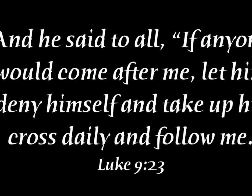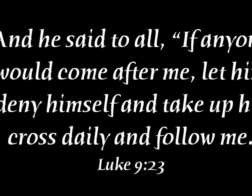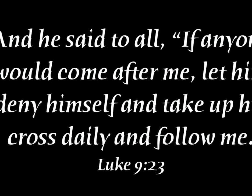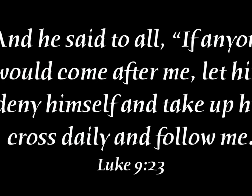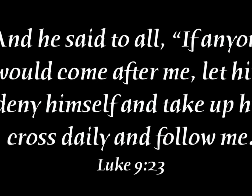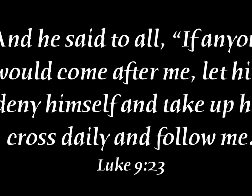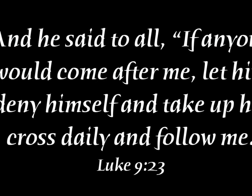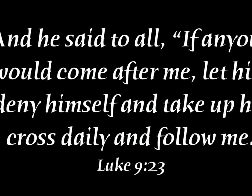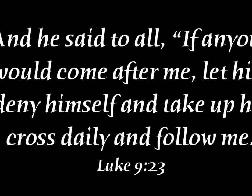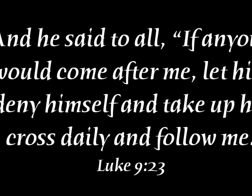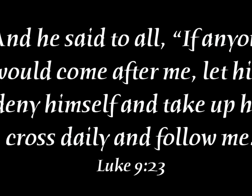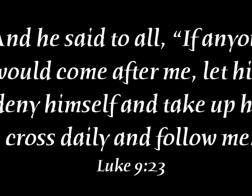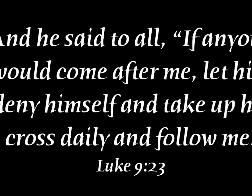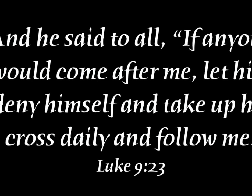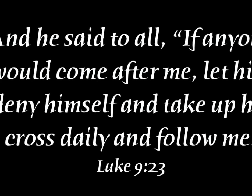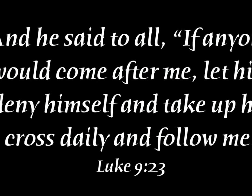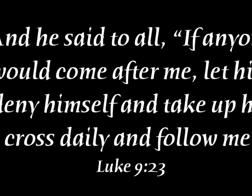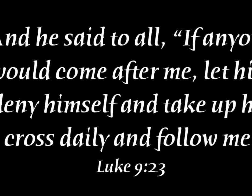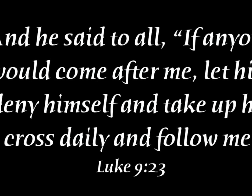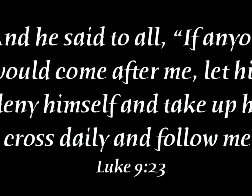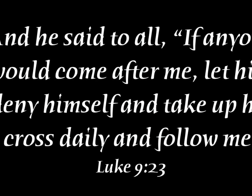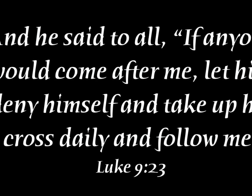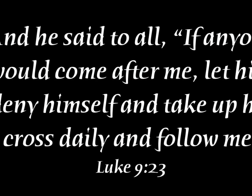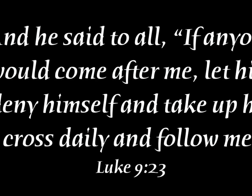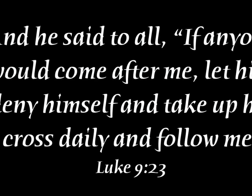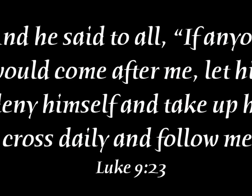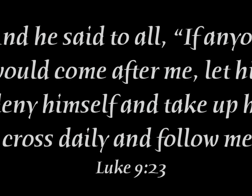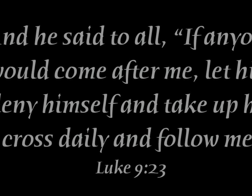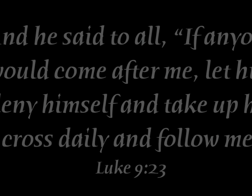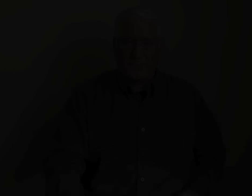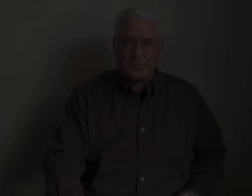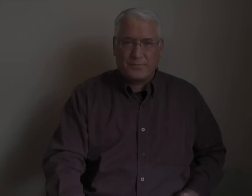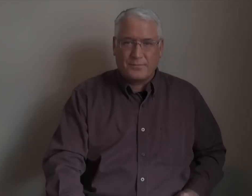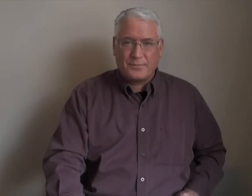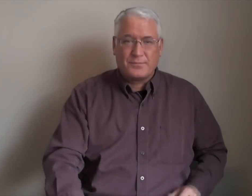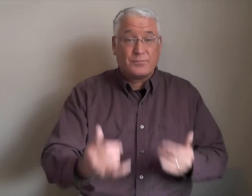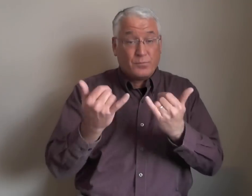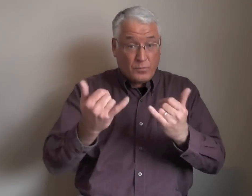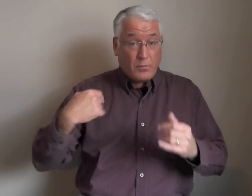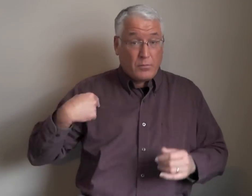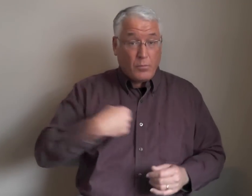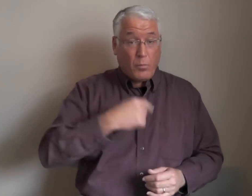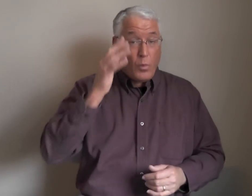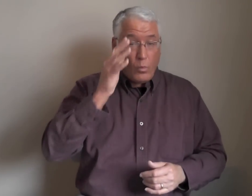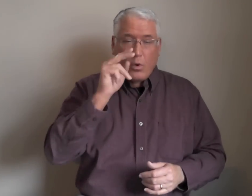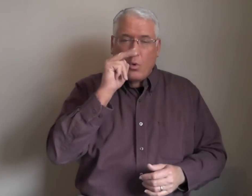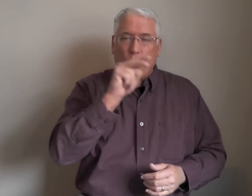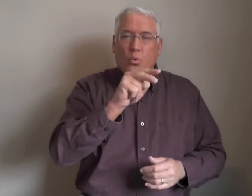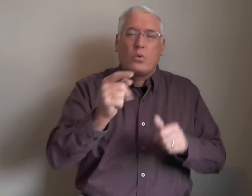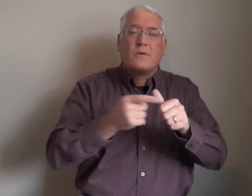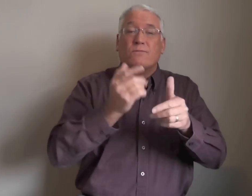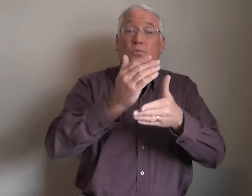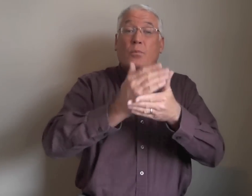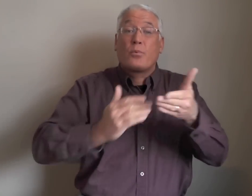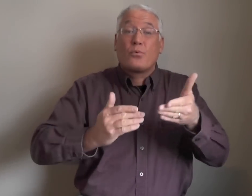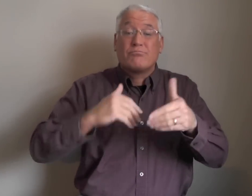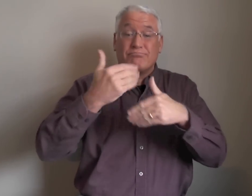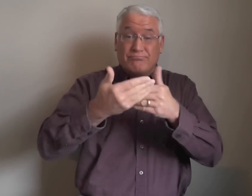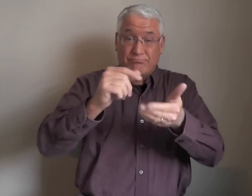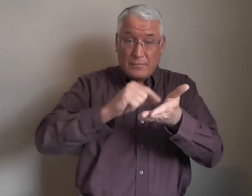let him deny himself and take up his cross daily and follow me. Now, we're going to look at the first